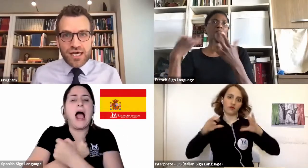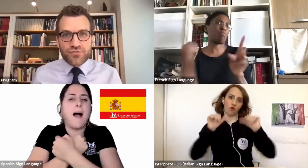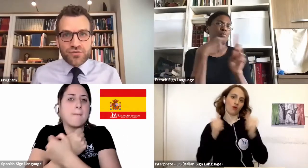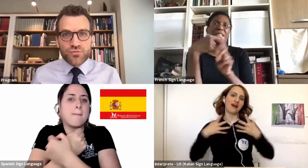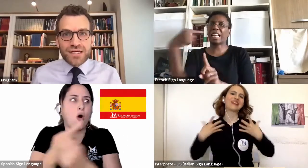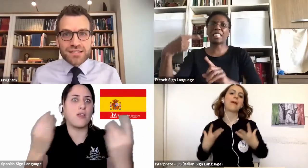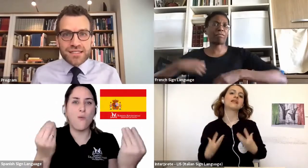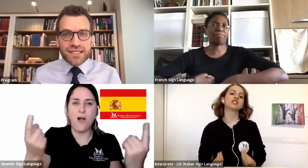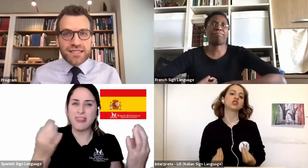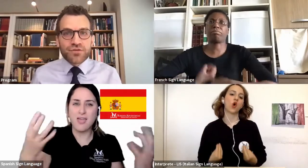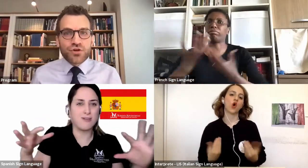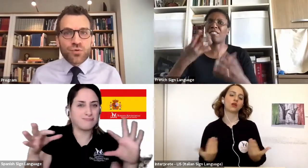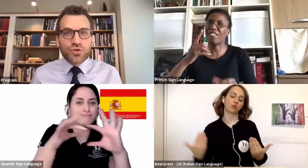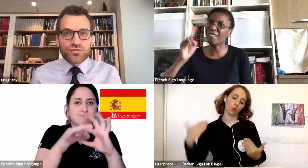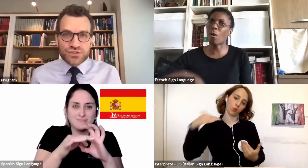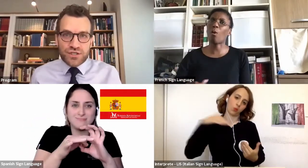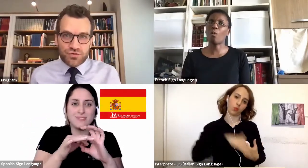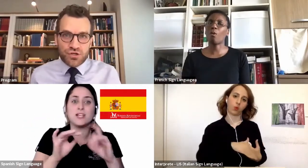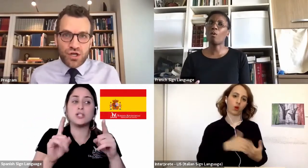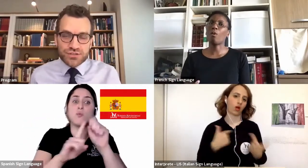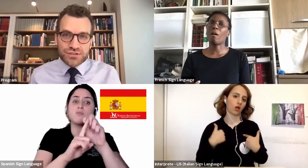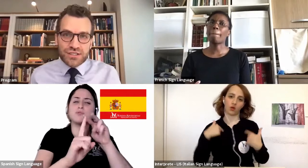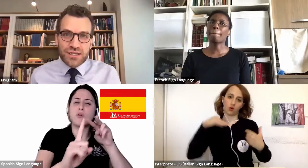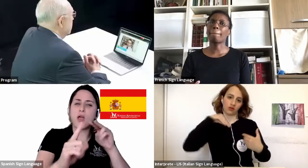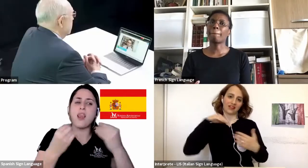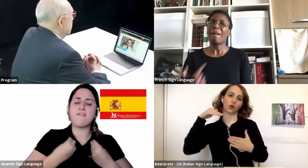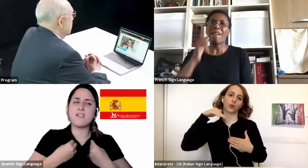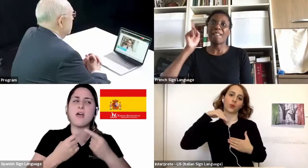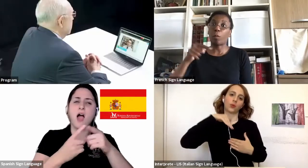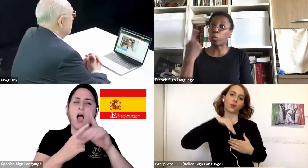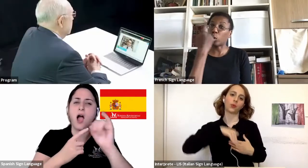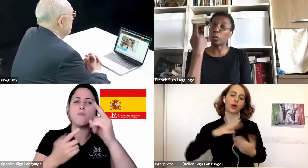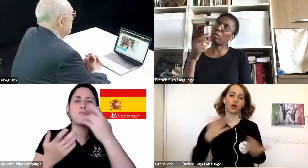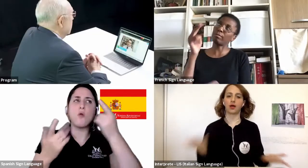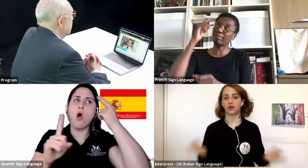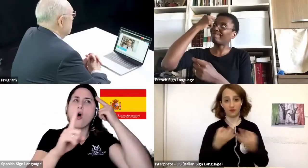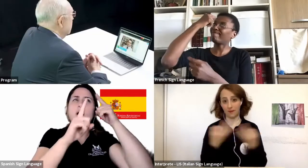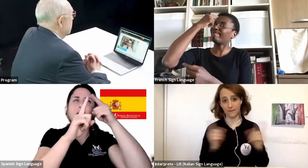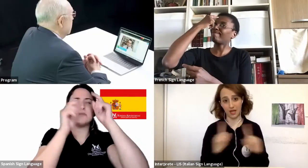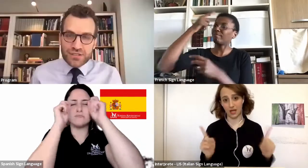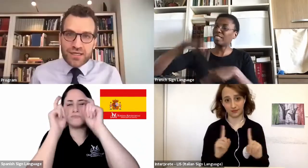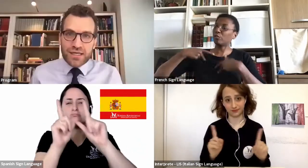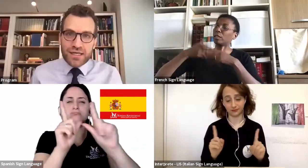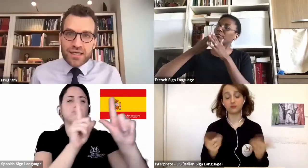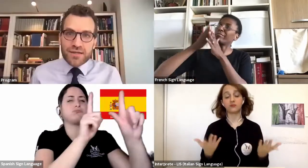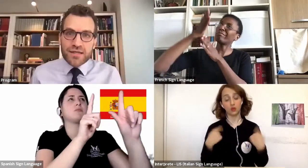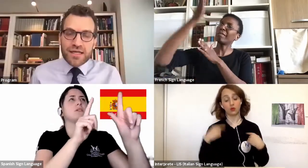life, realizing that even though you've suffered loss, and you may have suffered major loss,